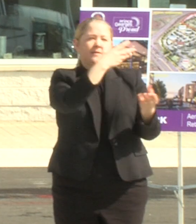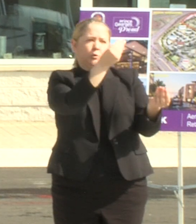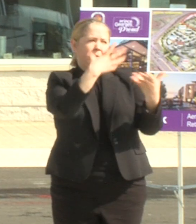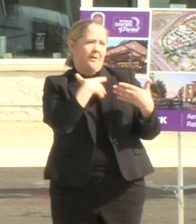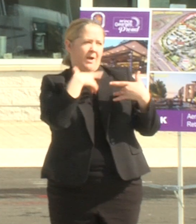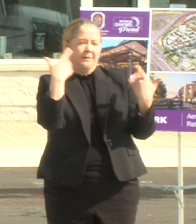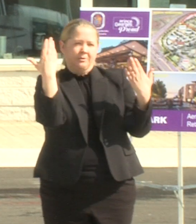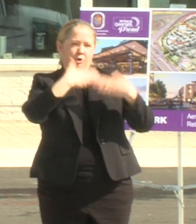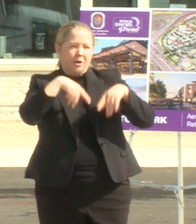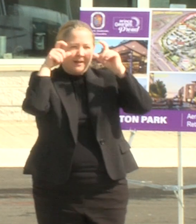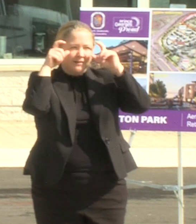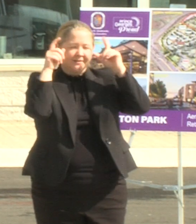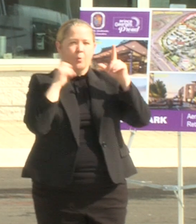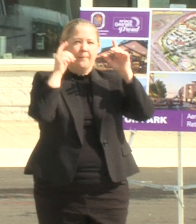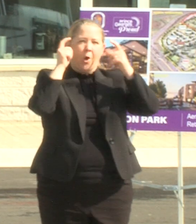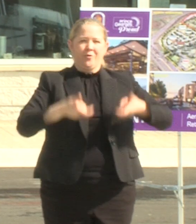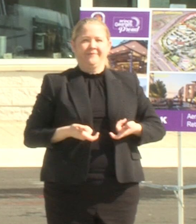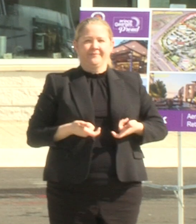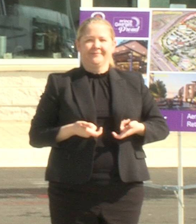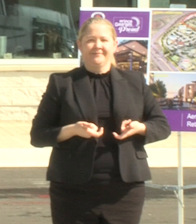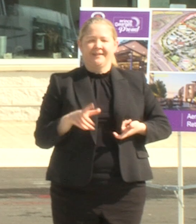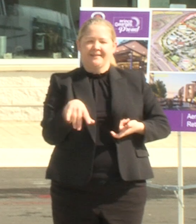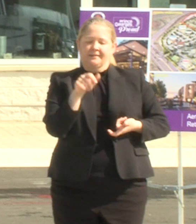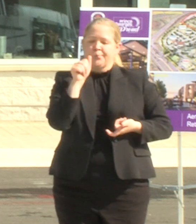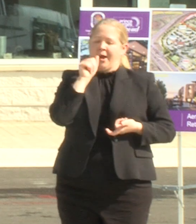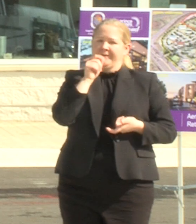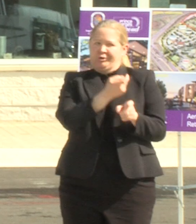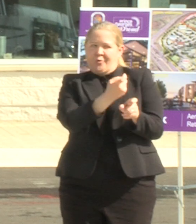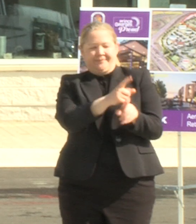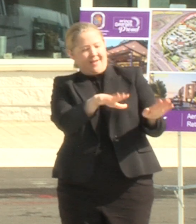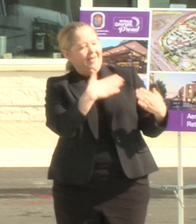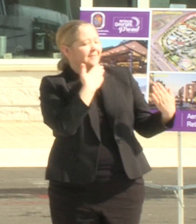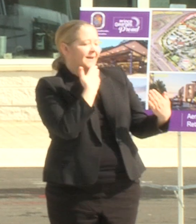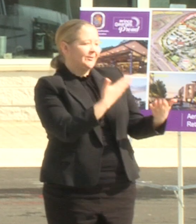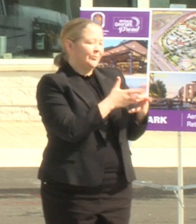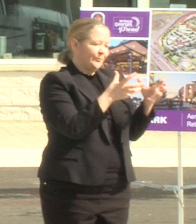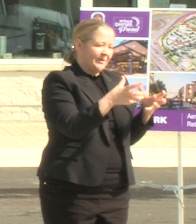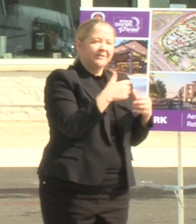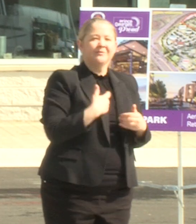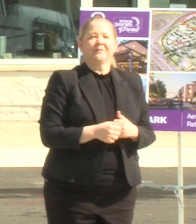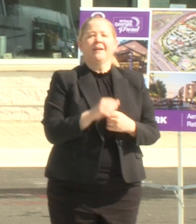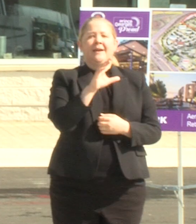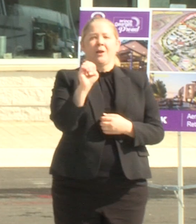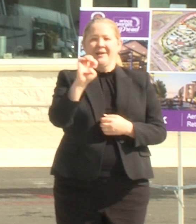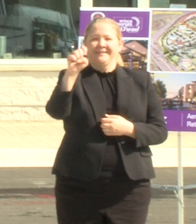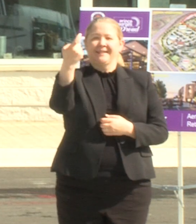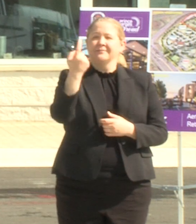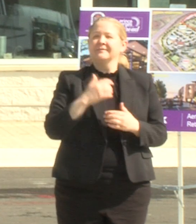so i took them off that's a private joke but thank you county executive also brooks uh good afternoon